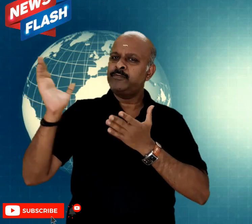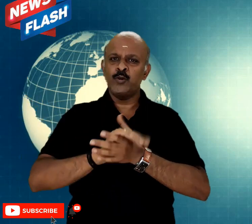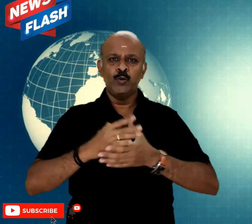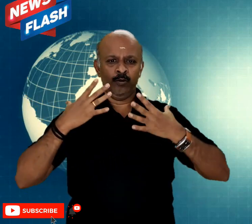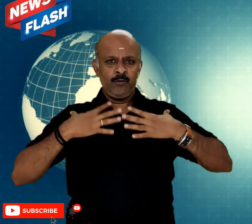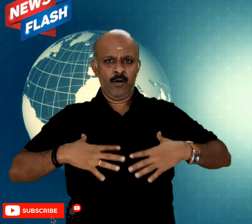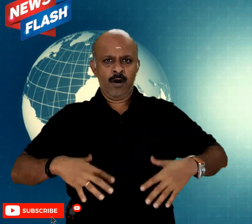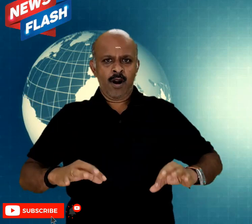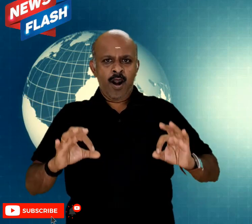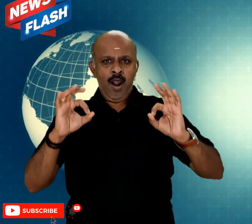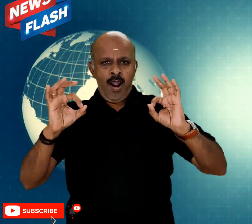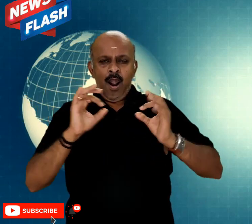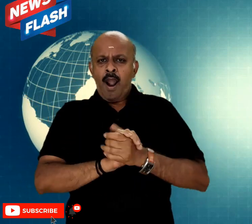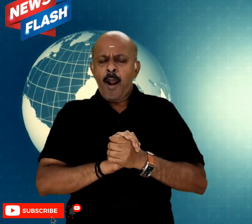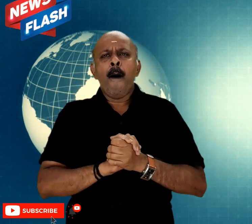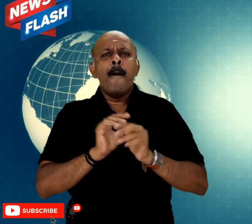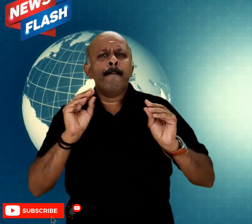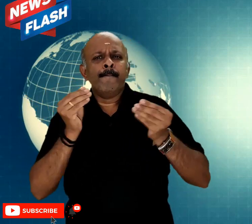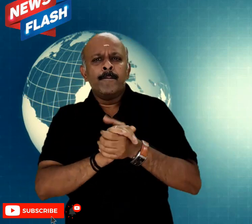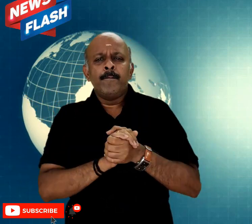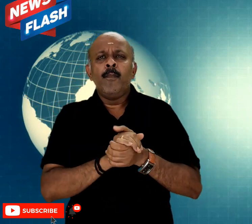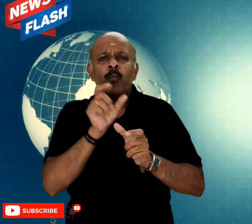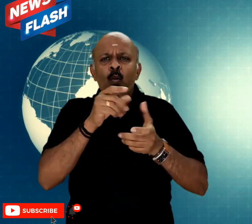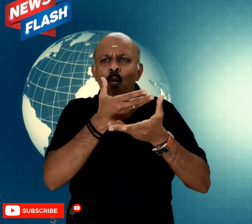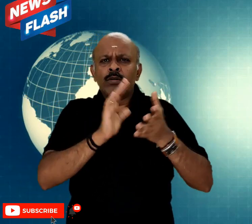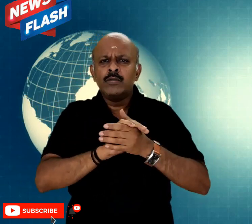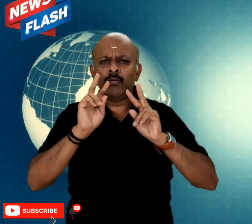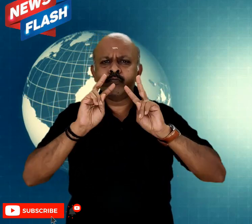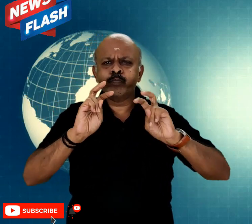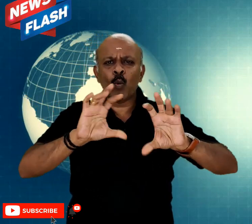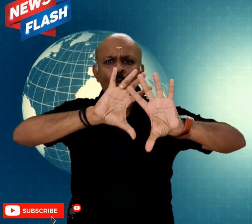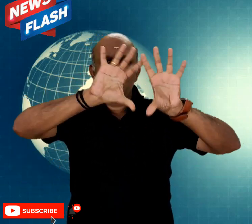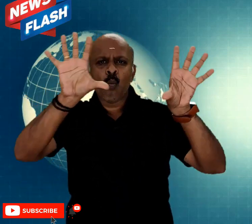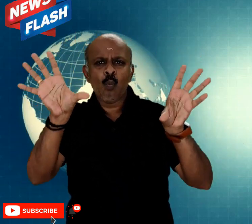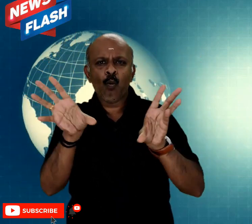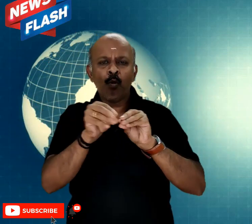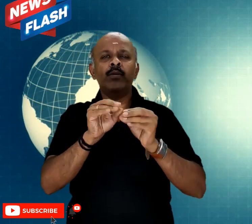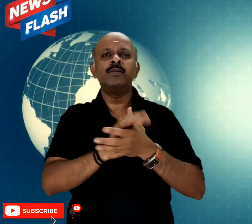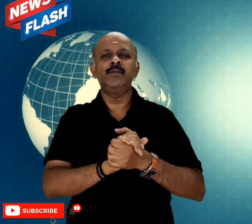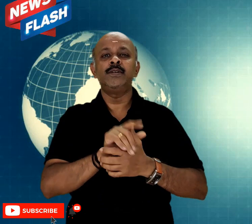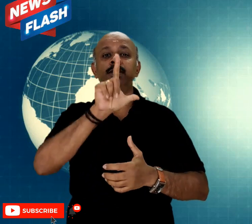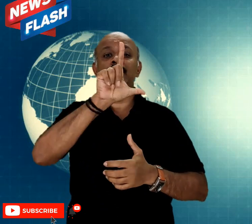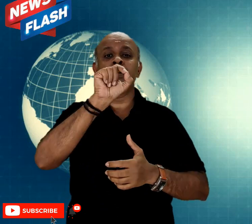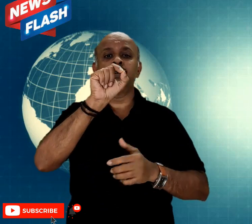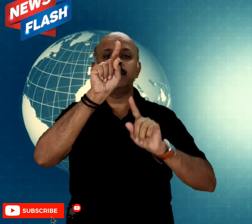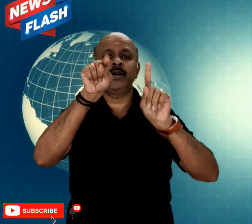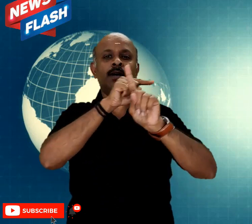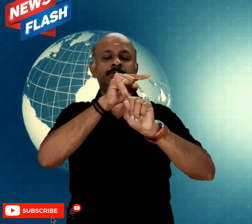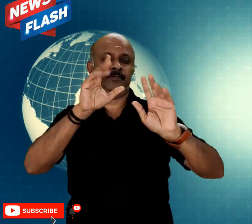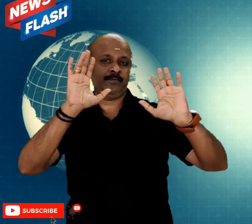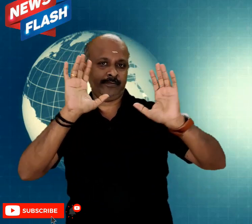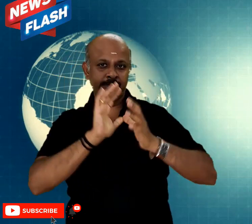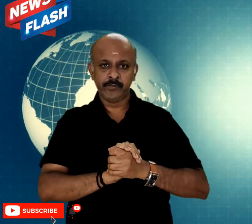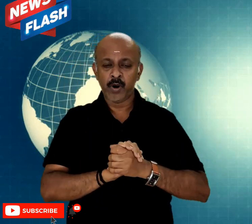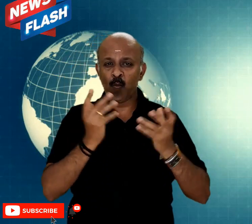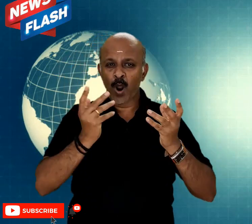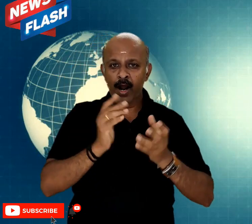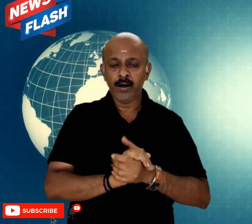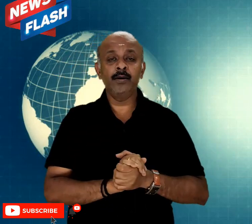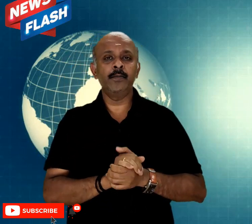is cut off these spike proteins from the wall of the coronavirus. However, 70% of the